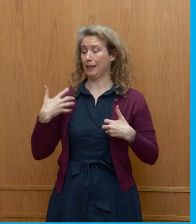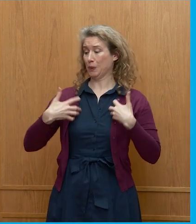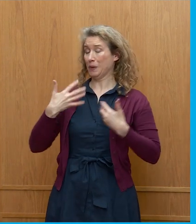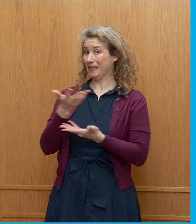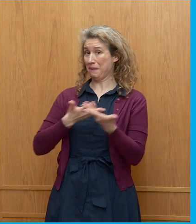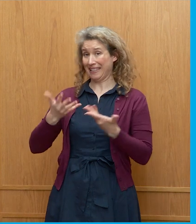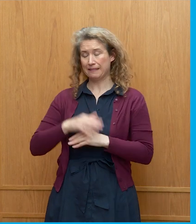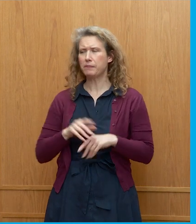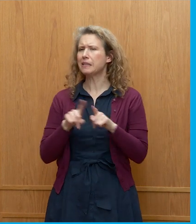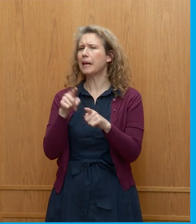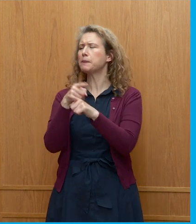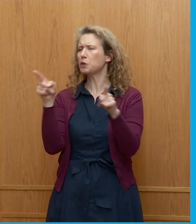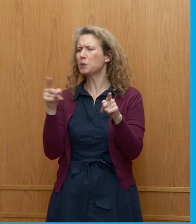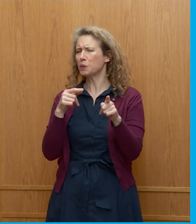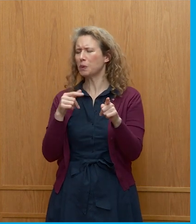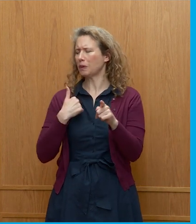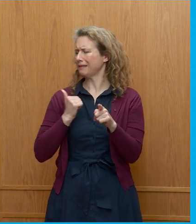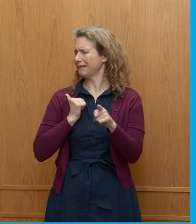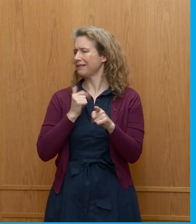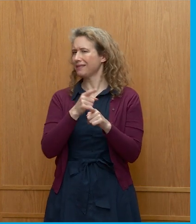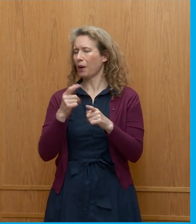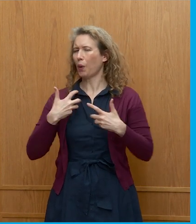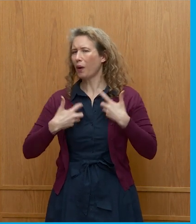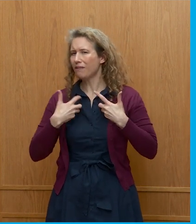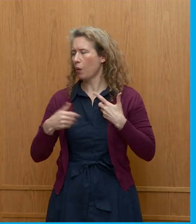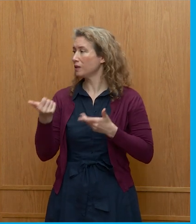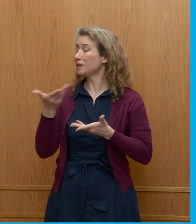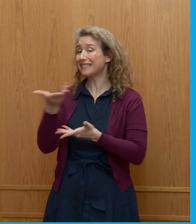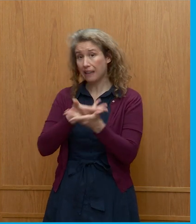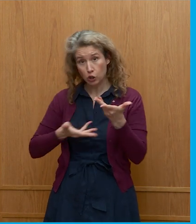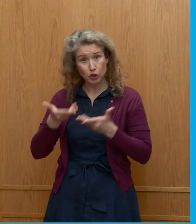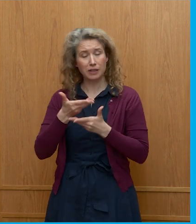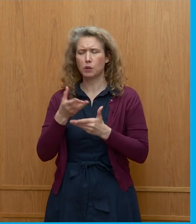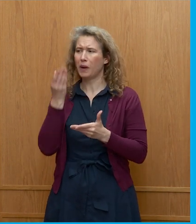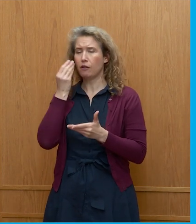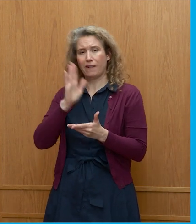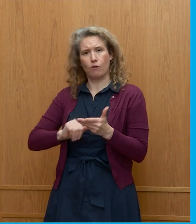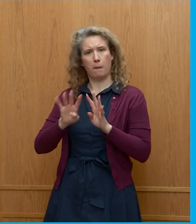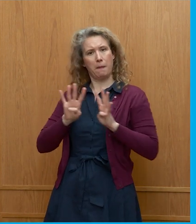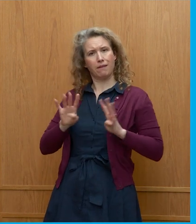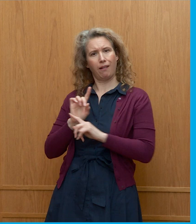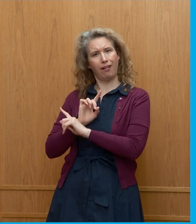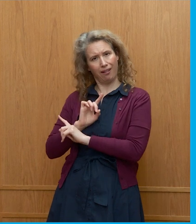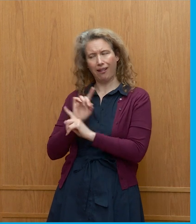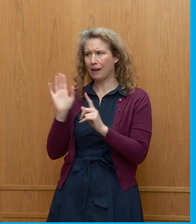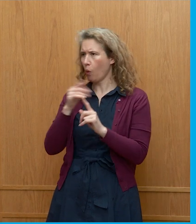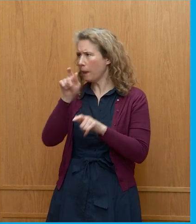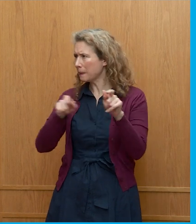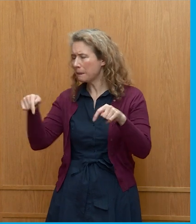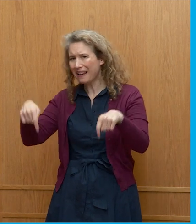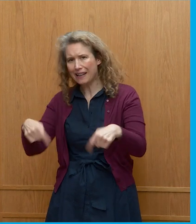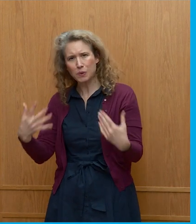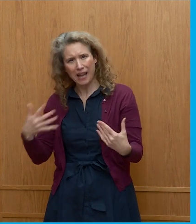Like all of you, I'm sure, I'm looking forward to the discussion and hearing from everyone who